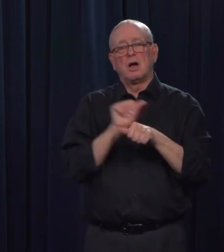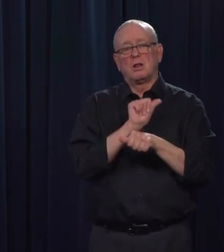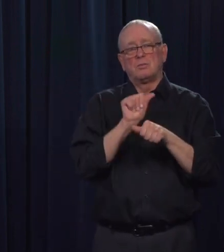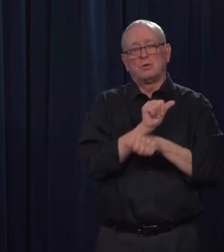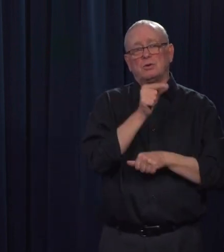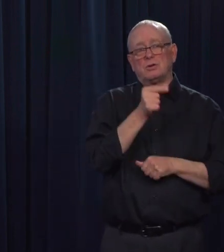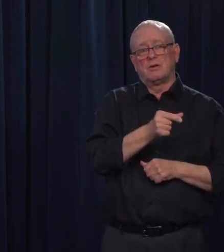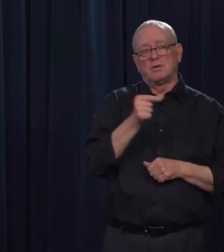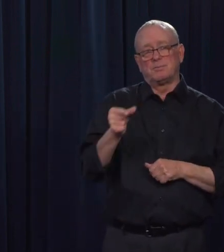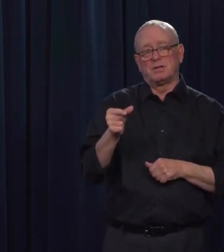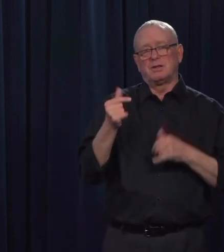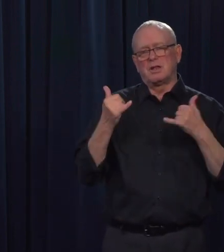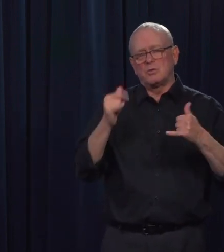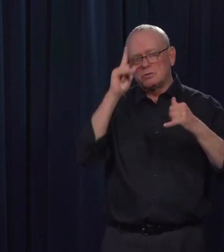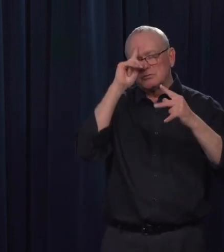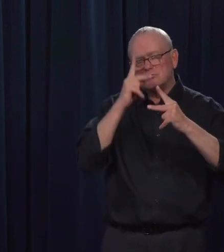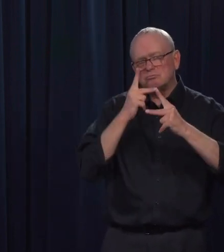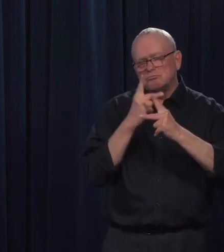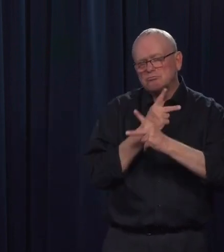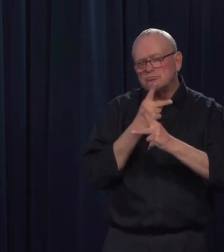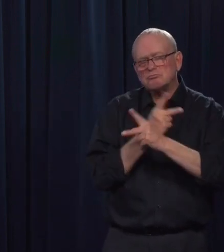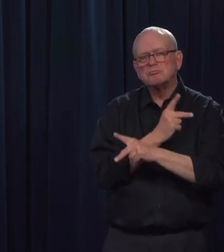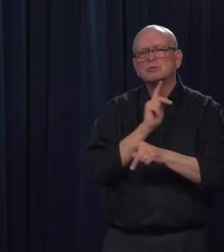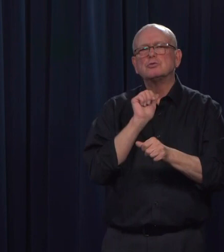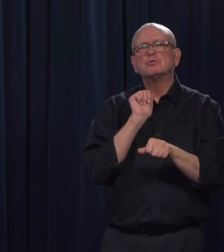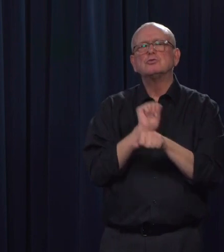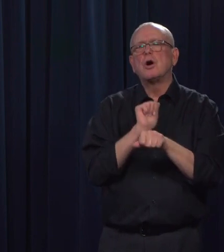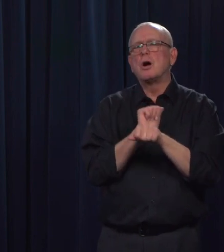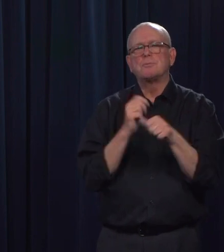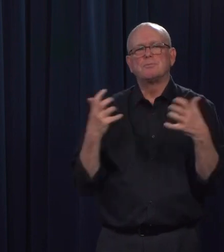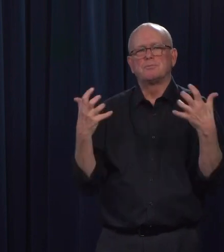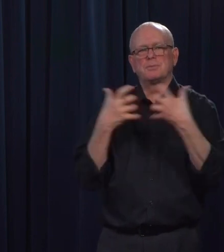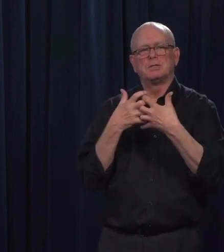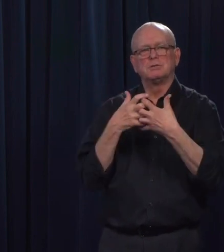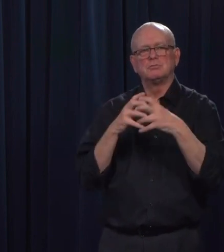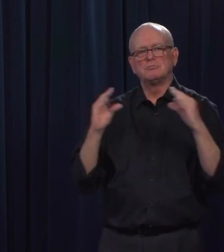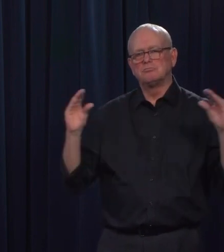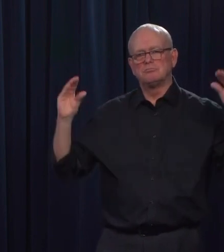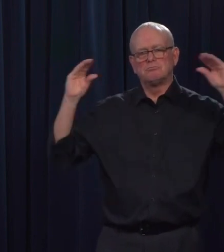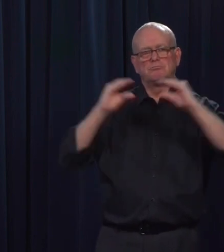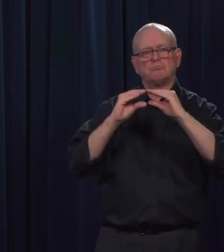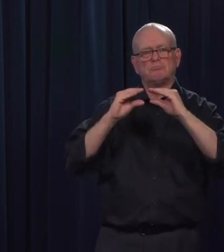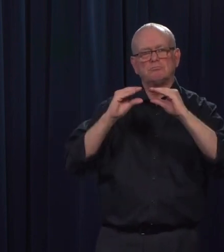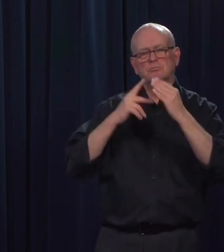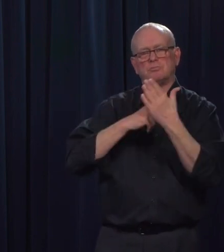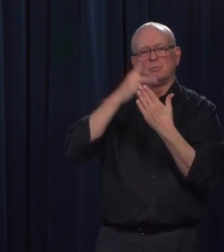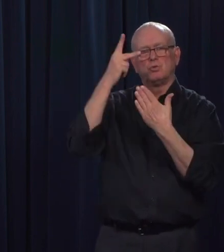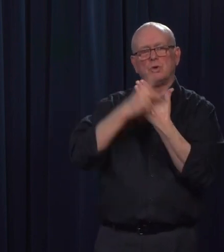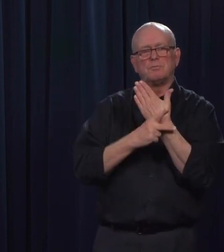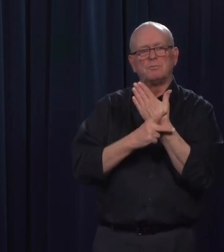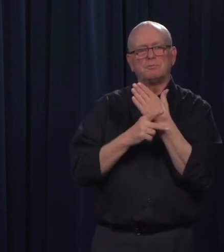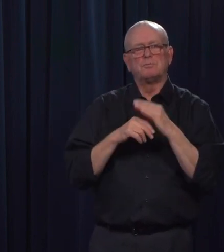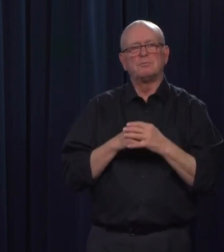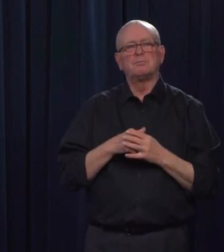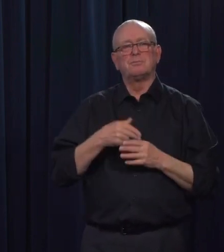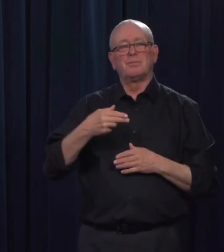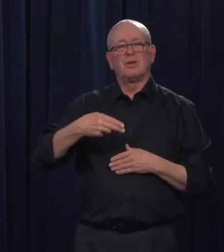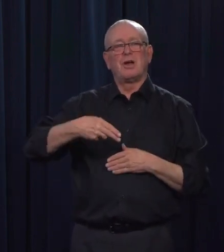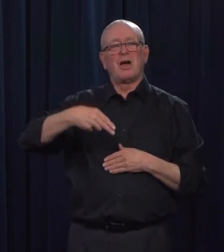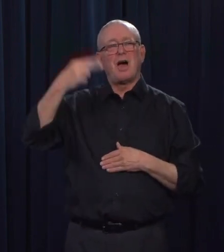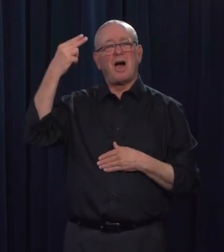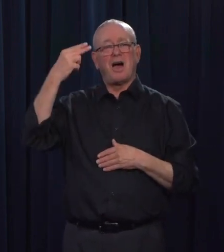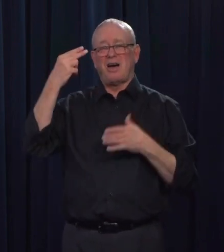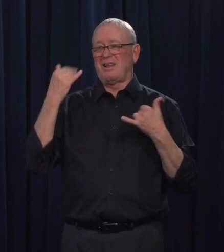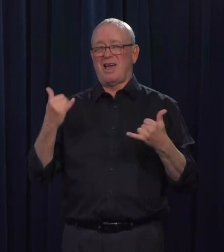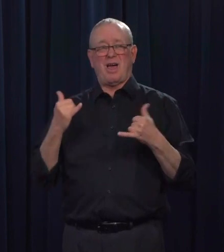the province of Alberta with unemployment rates being quite, meaning being high and with modeling showing that it could